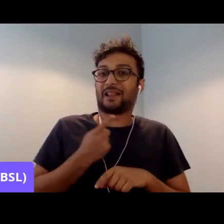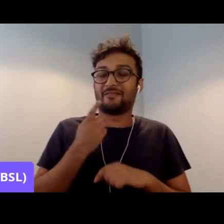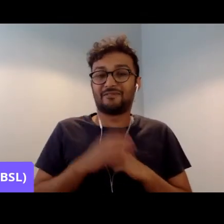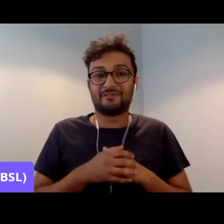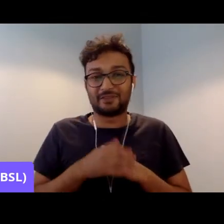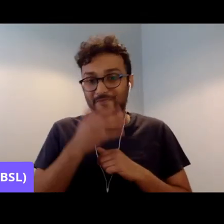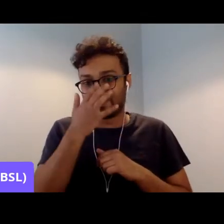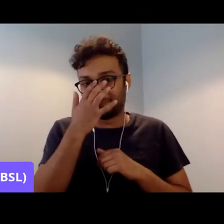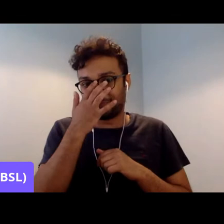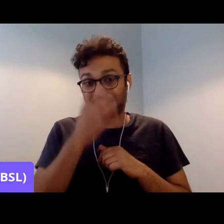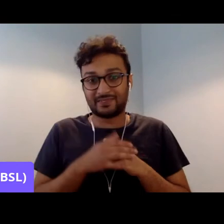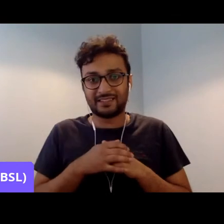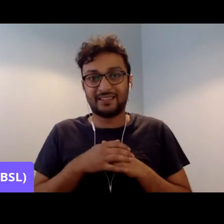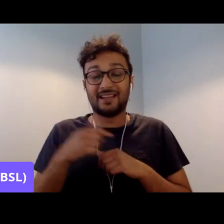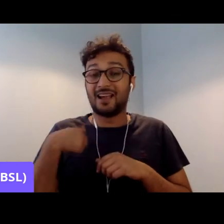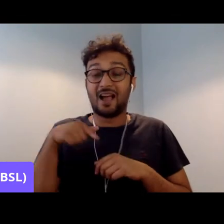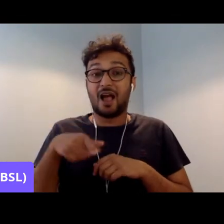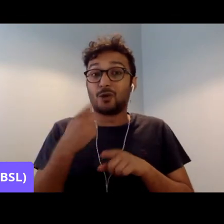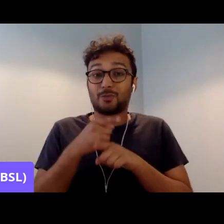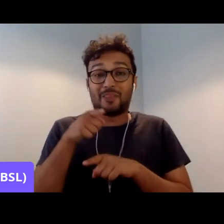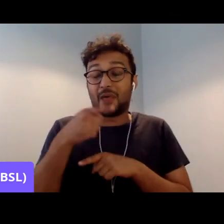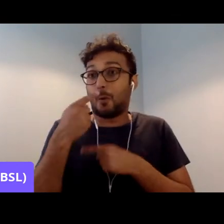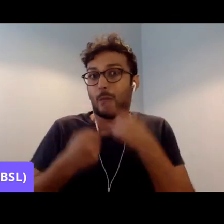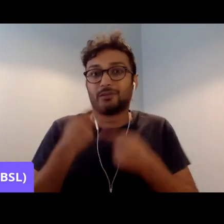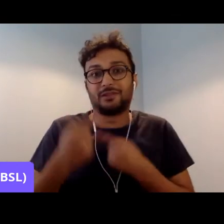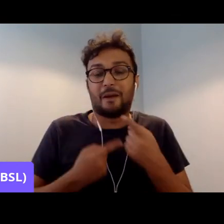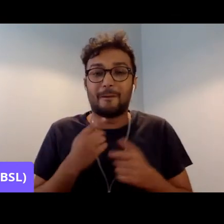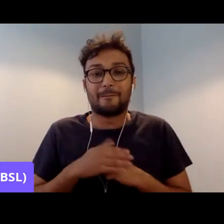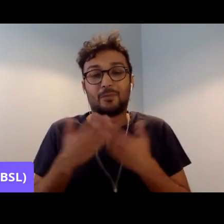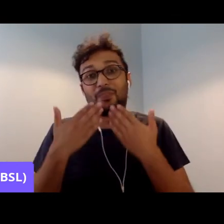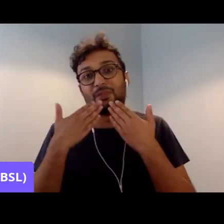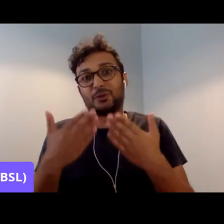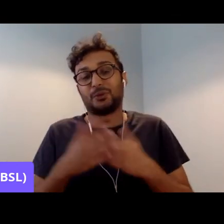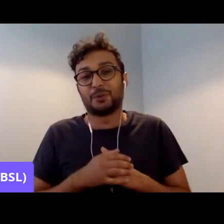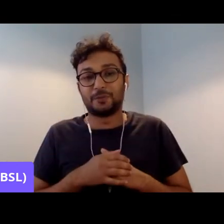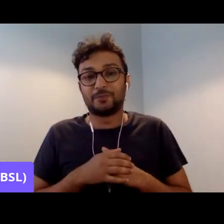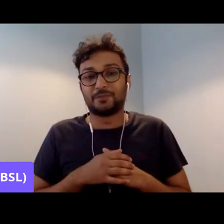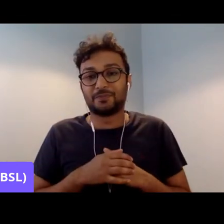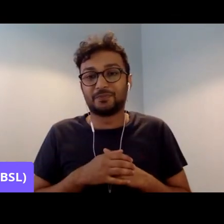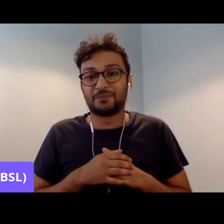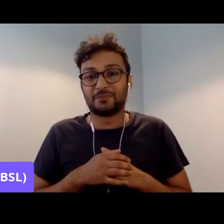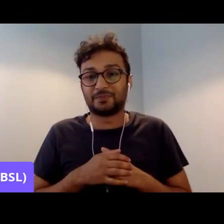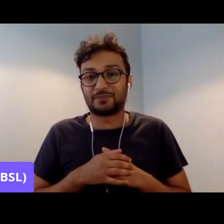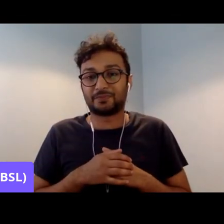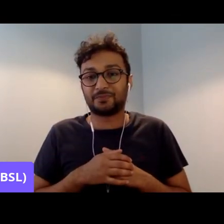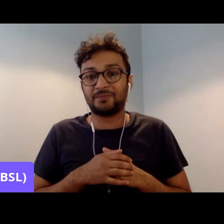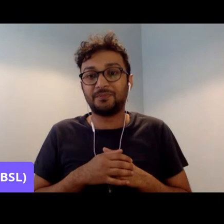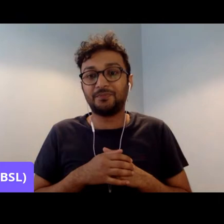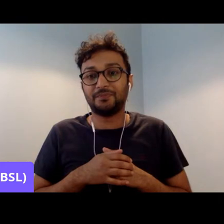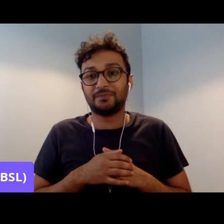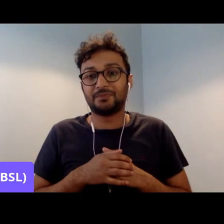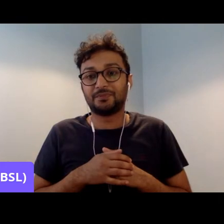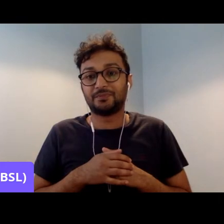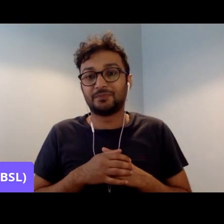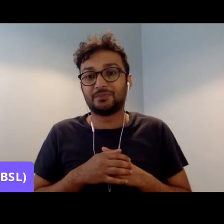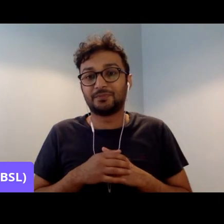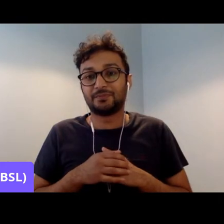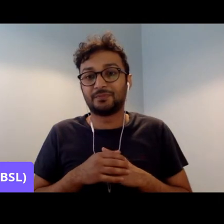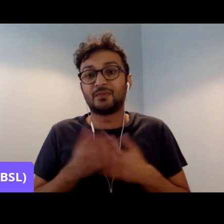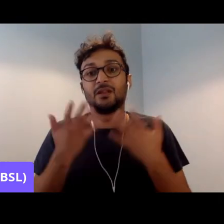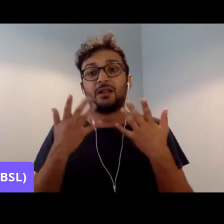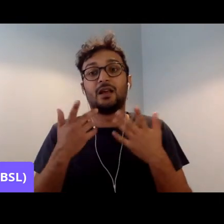This is something that I talk about all the time. So thanks for that. Okay, so we've got another question